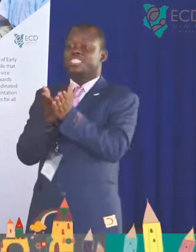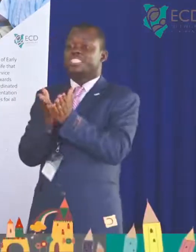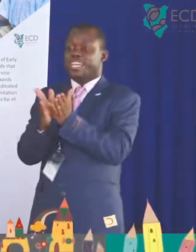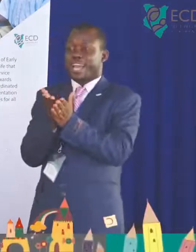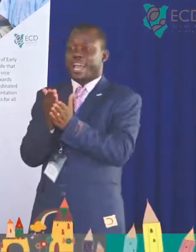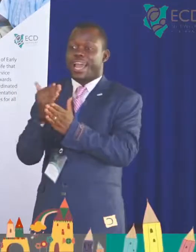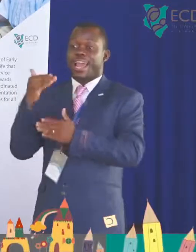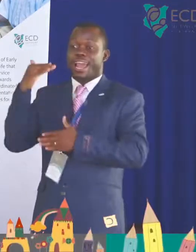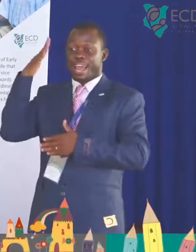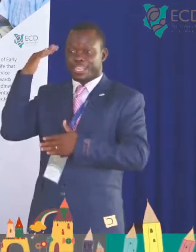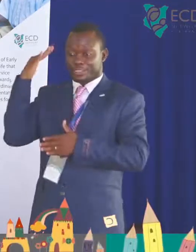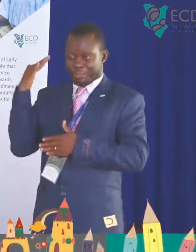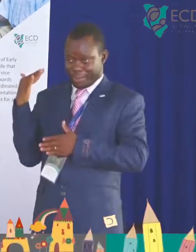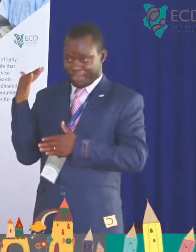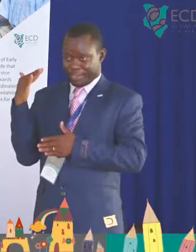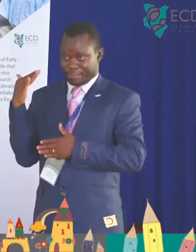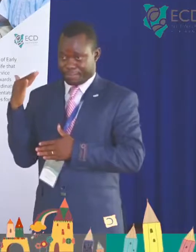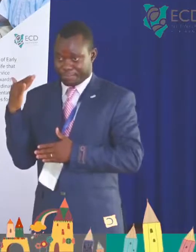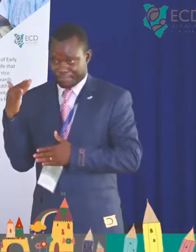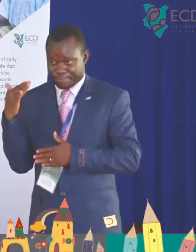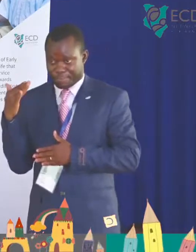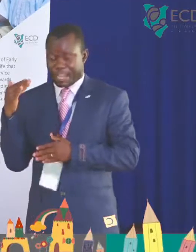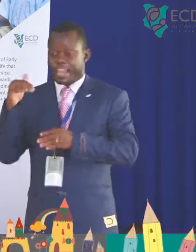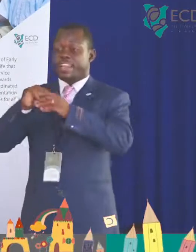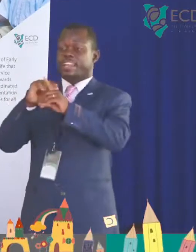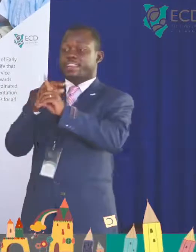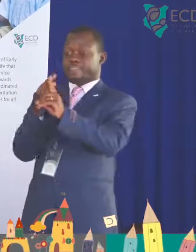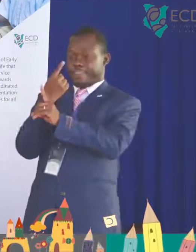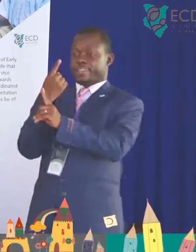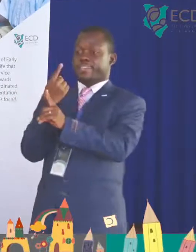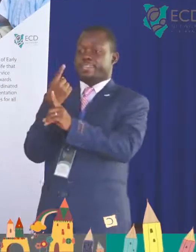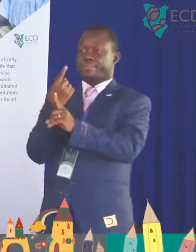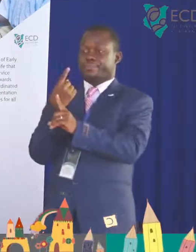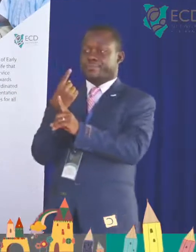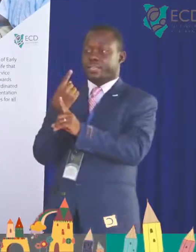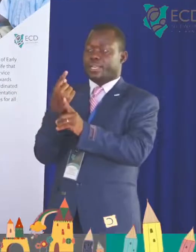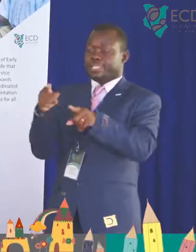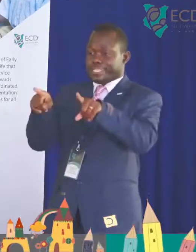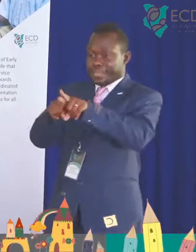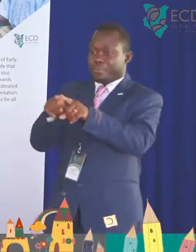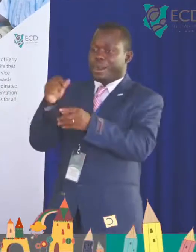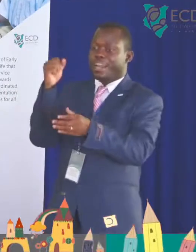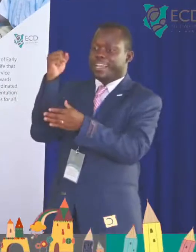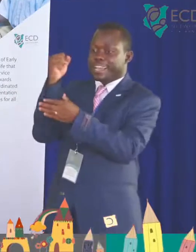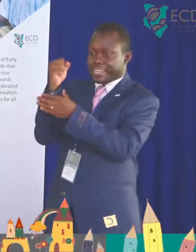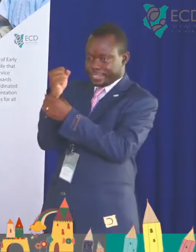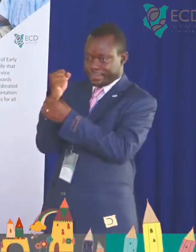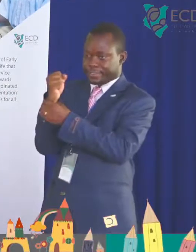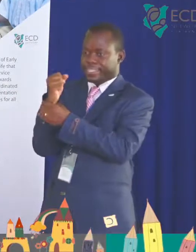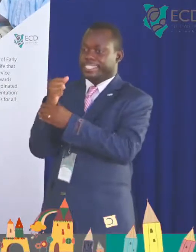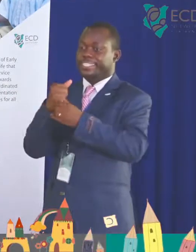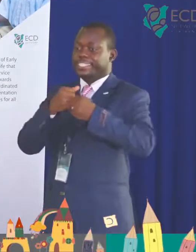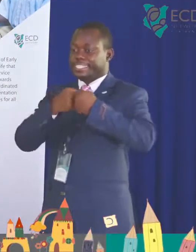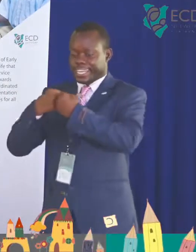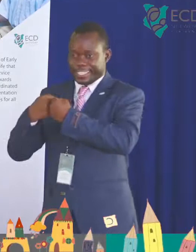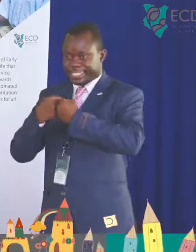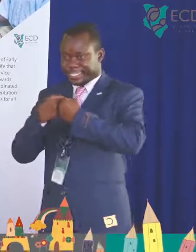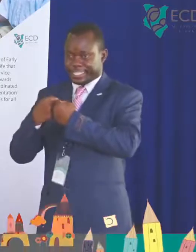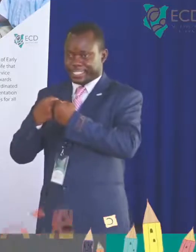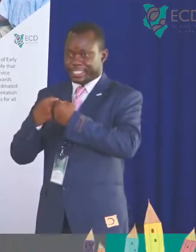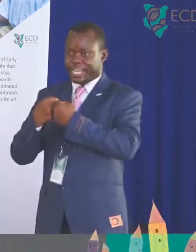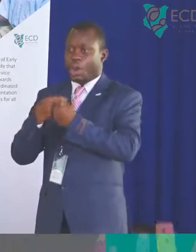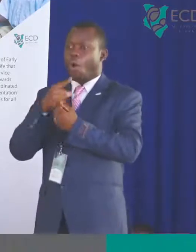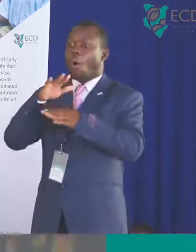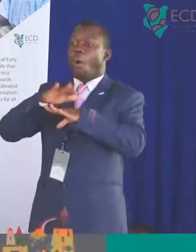across the 43 panel institutions. And number three, we were to identify persistent challenges and innovative childcare